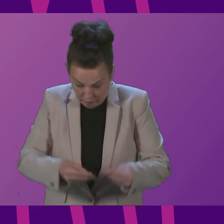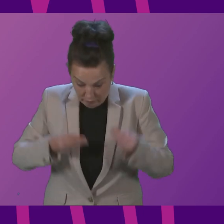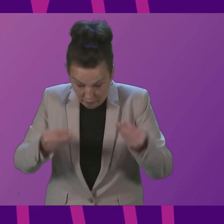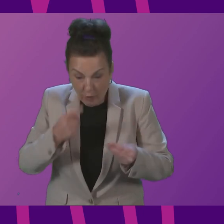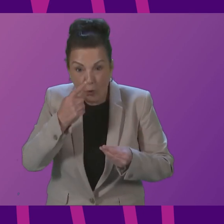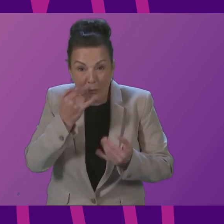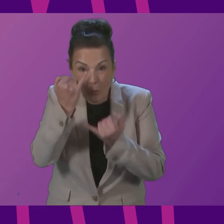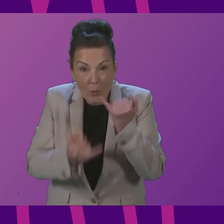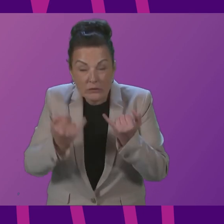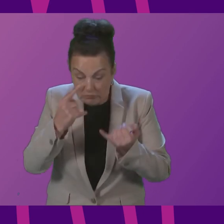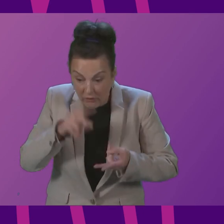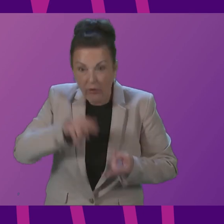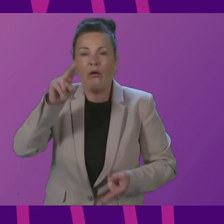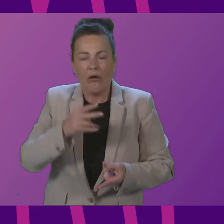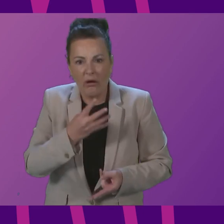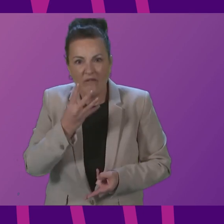efforts of my office